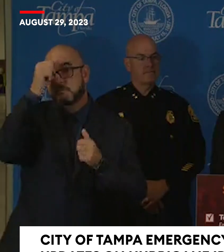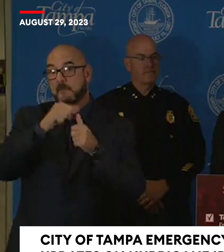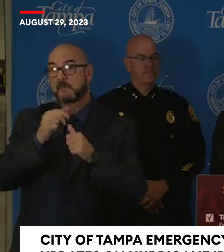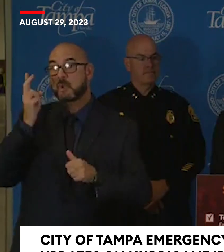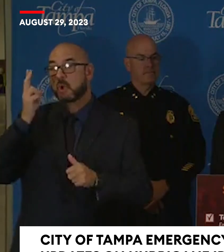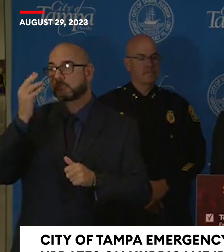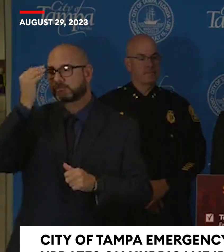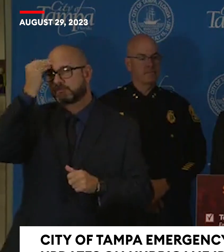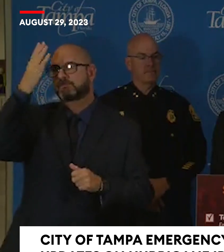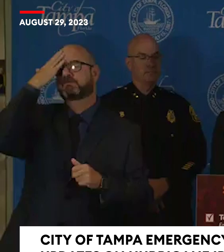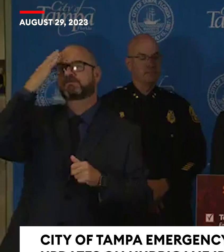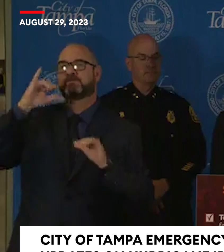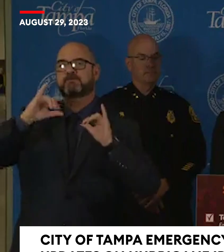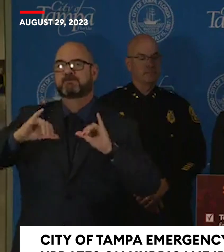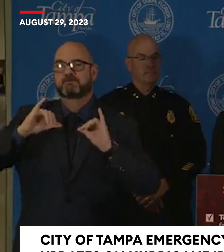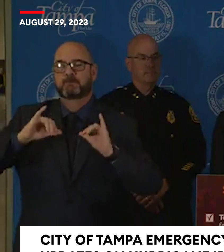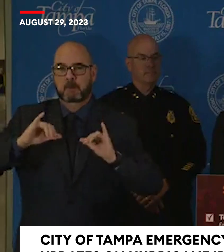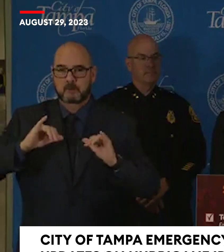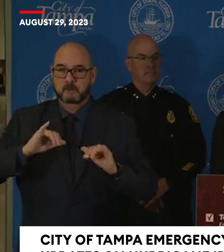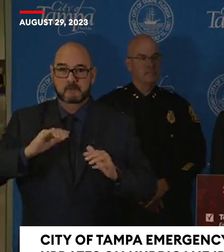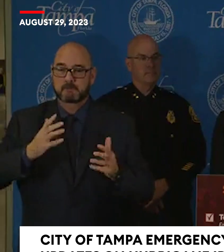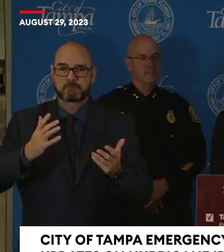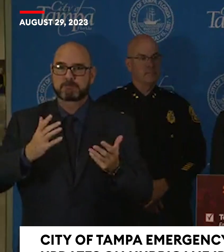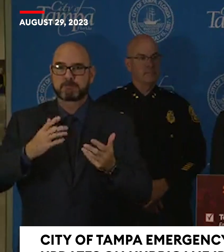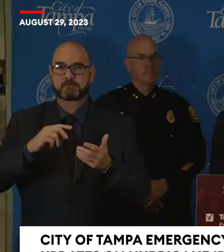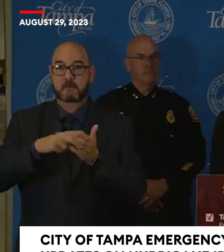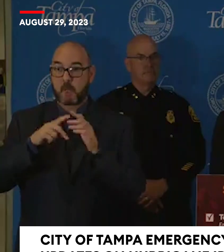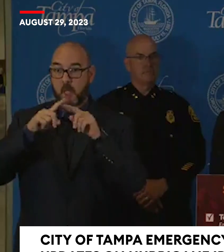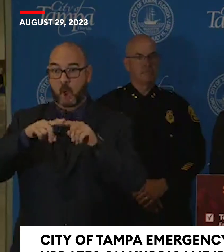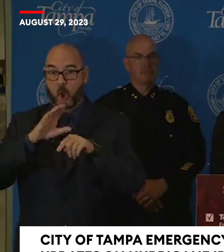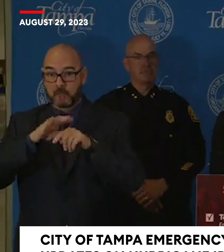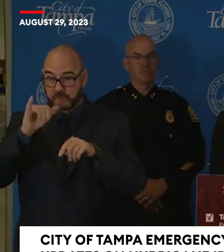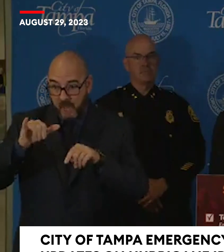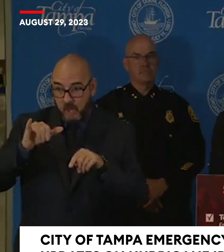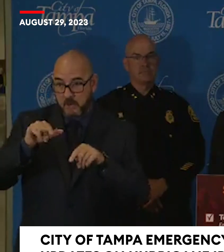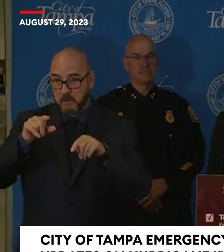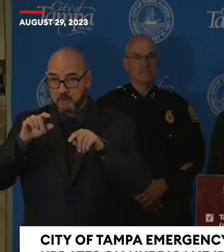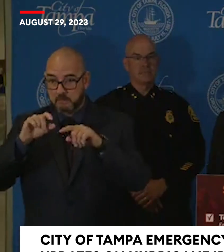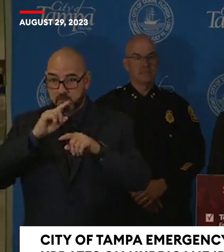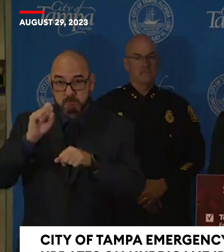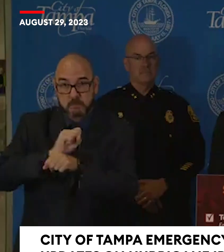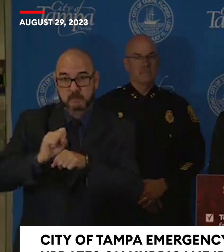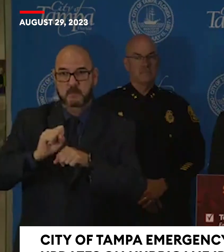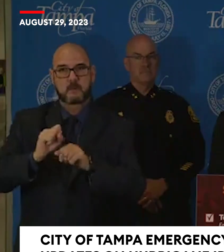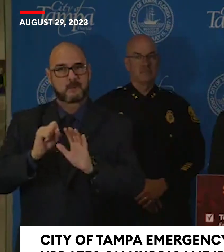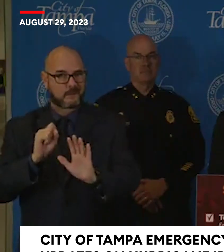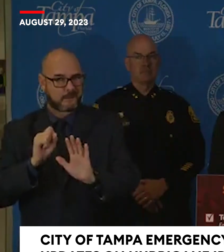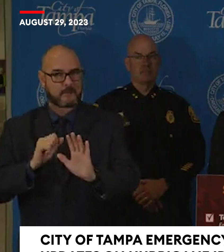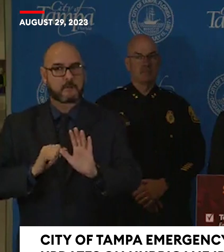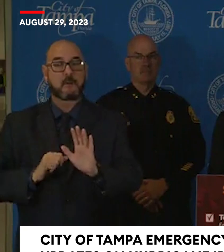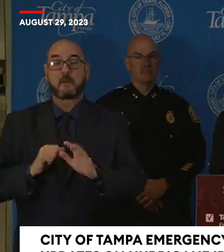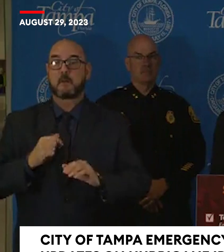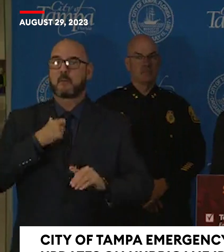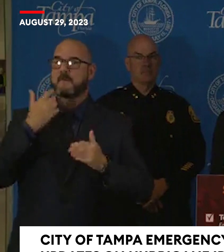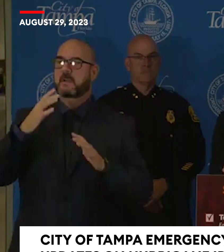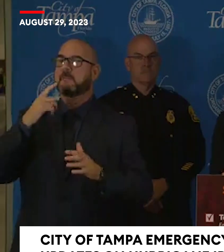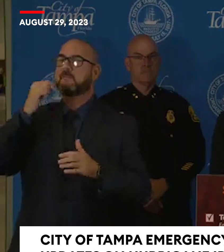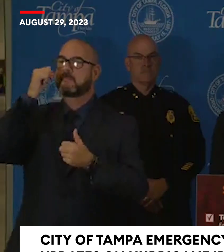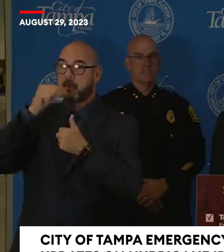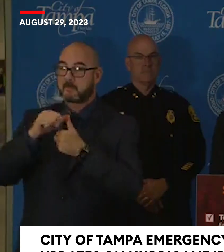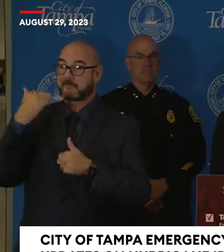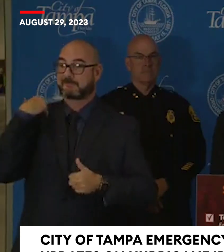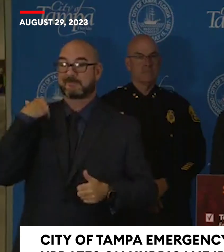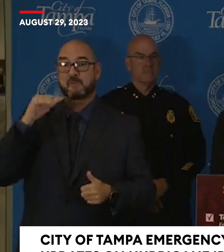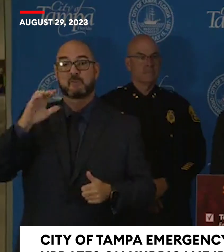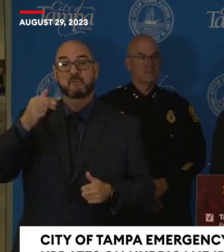that that's not always reliable. We've seen with Charlie and Ian and many others that went outside